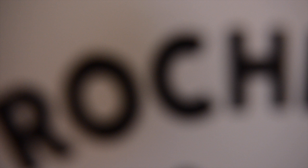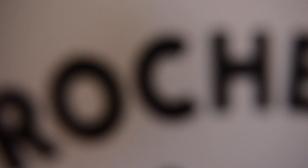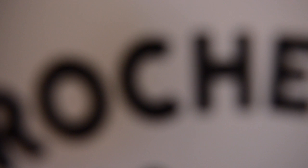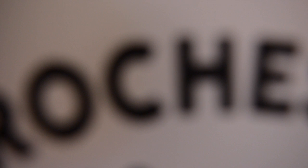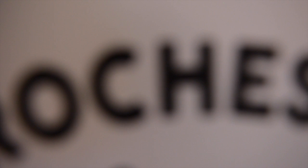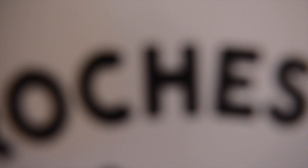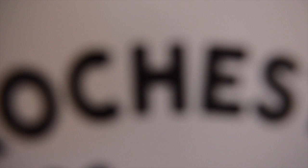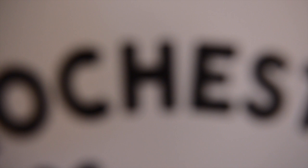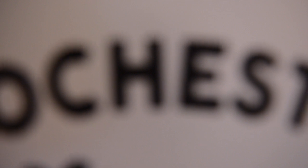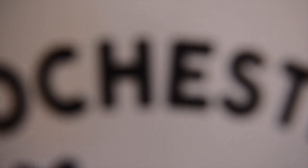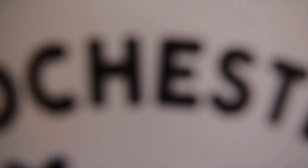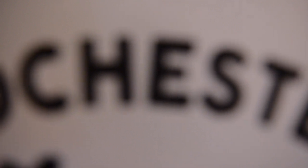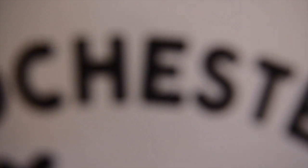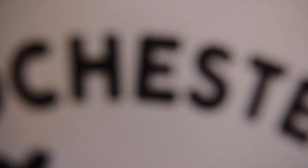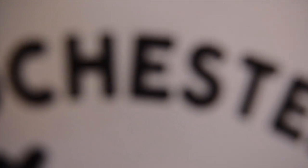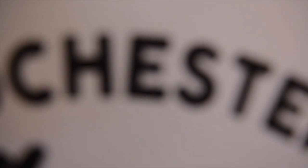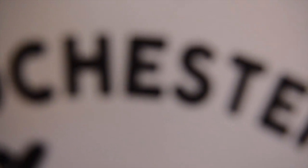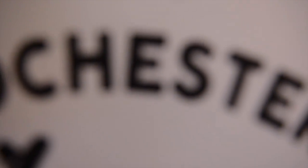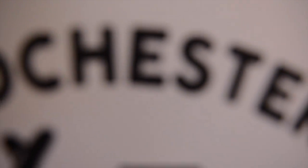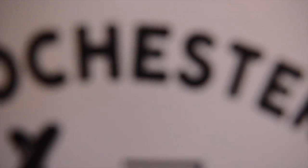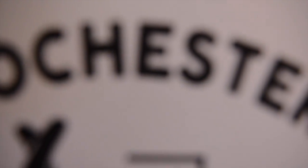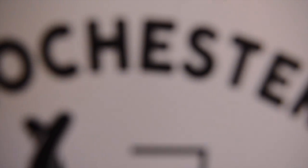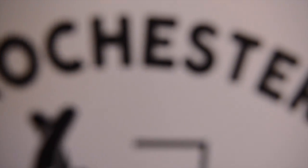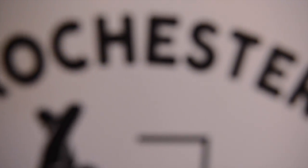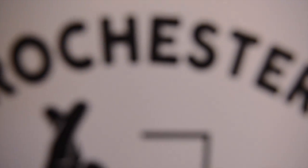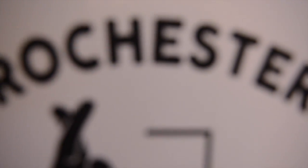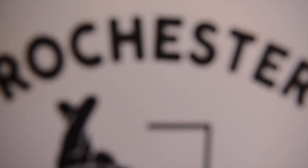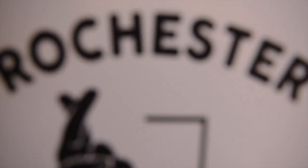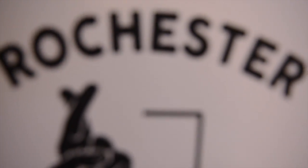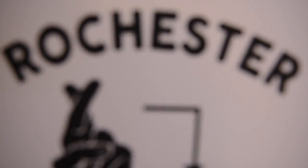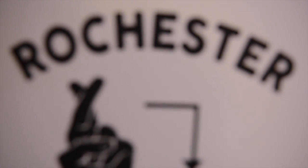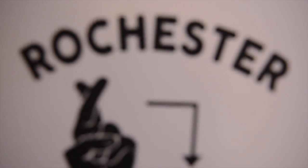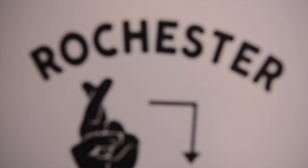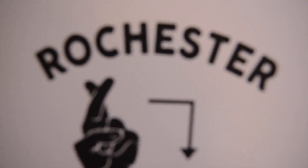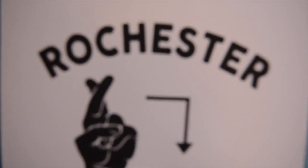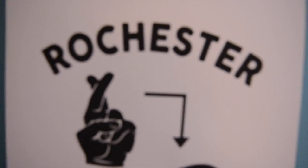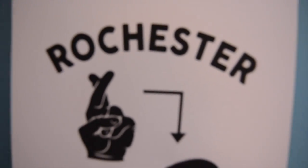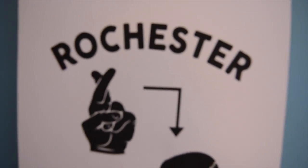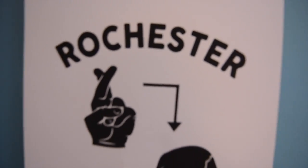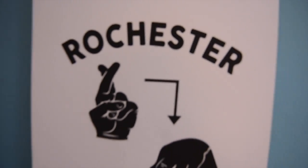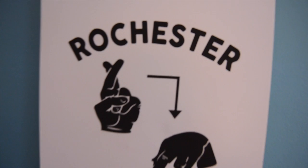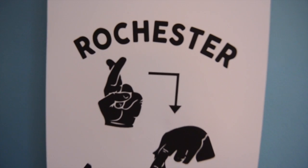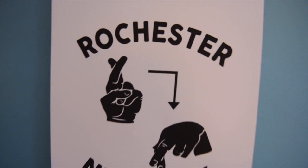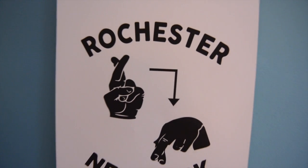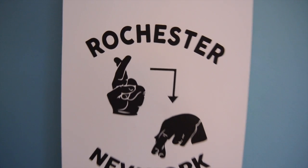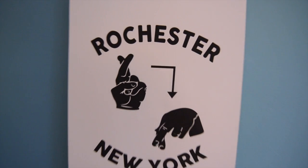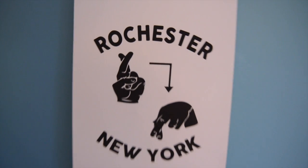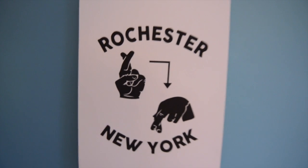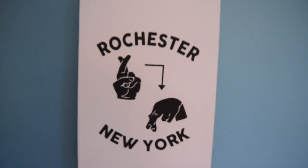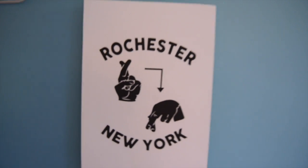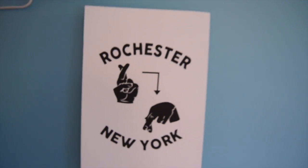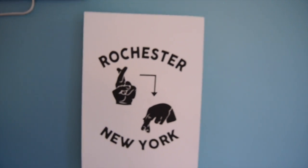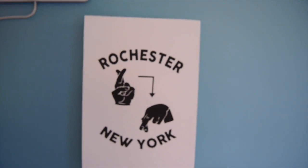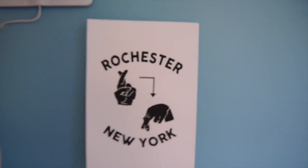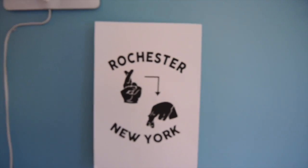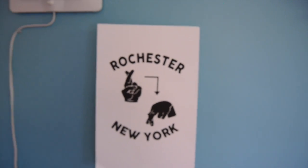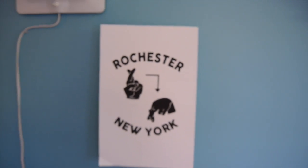There's a hee-haw here and a hee-haw there, here hee-haw, everywhere hee-haw. Old MacDonald's at a floor,